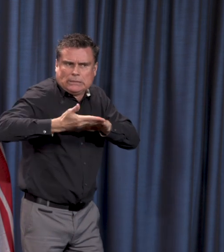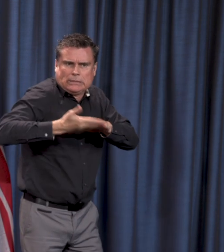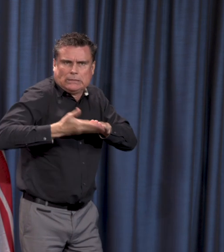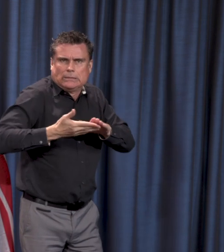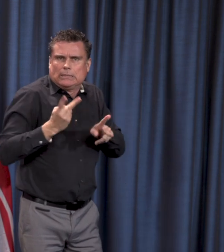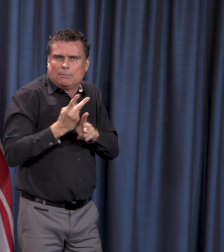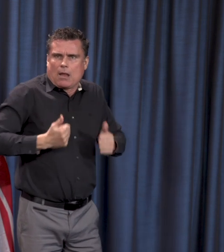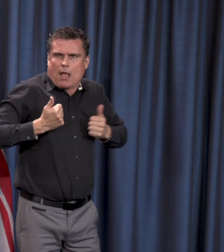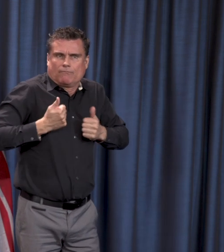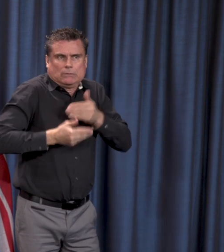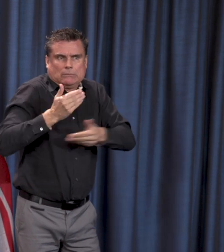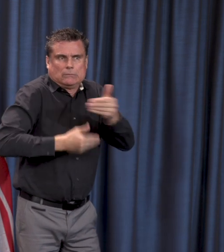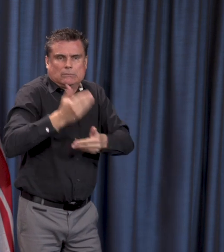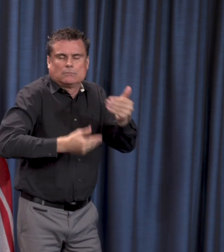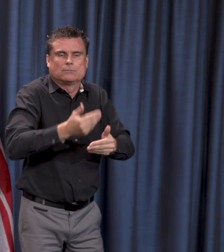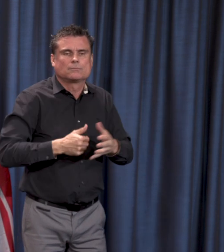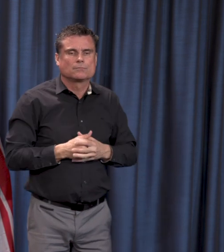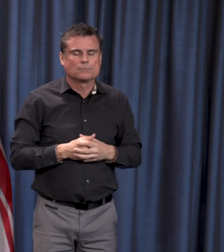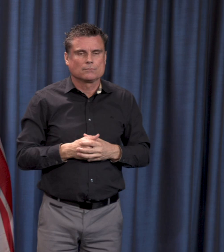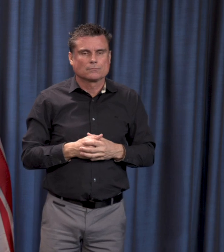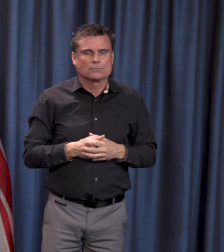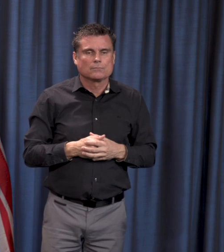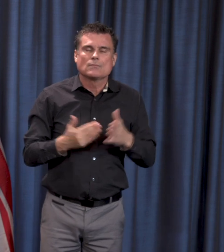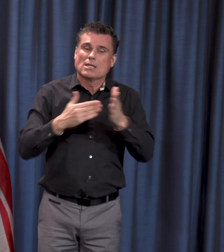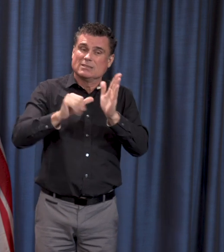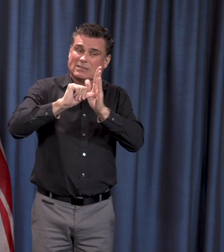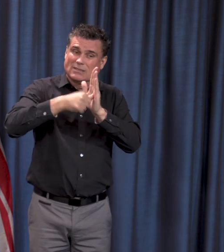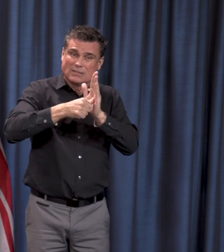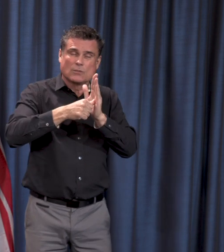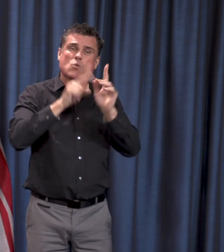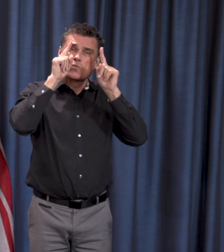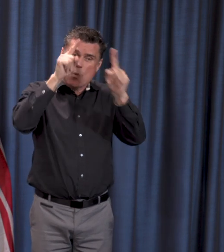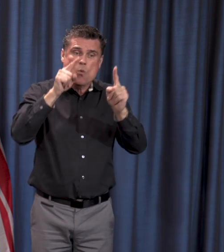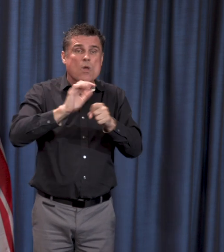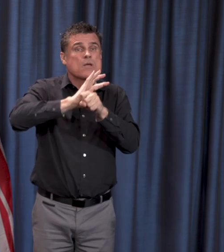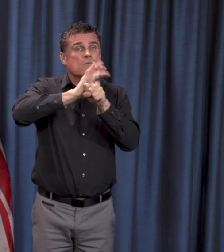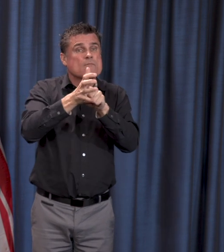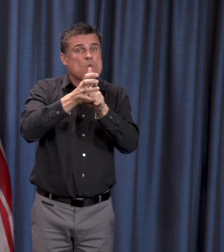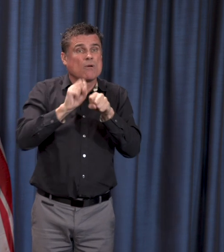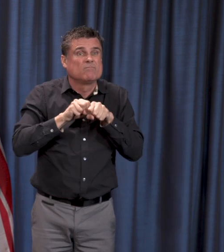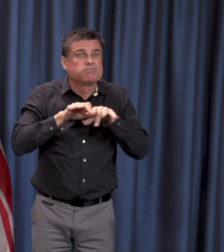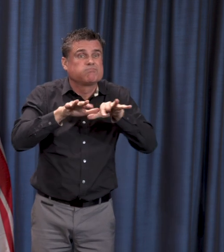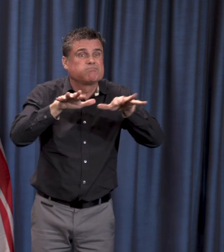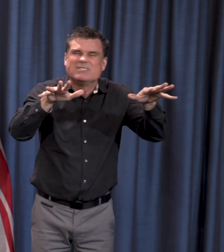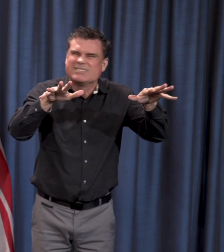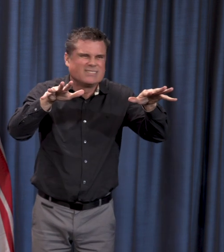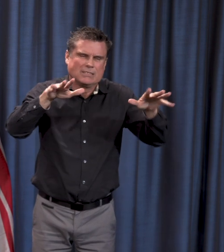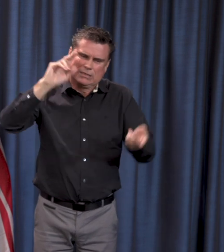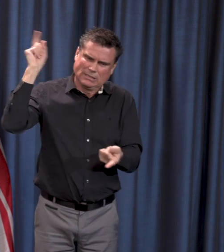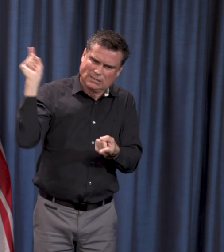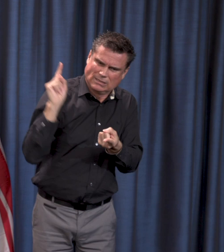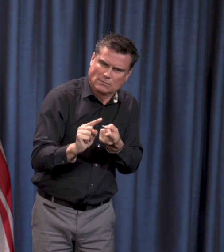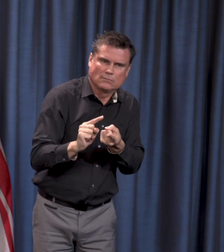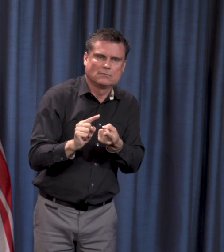curve. You'll see, you know that, we know that, we're preparing for the circumstances that are before us, and that's